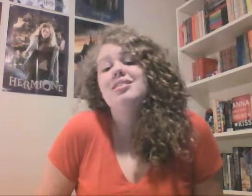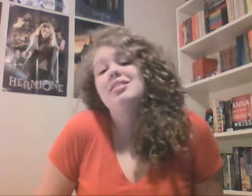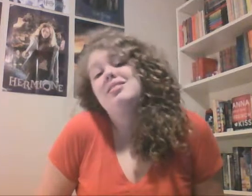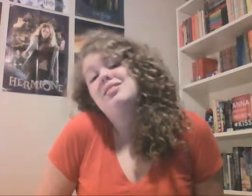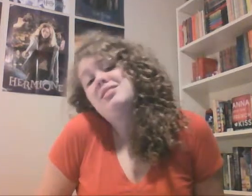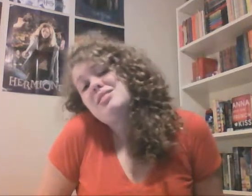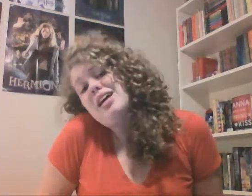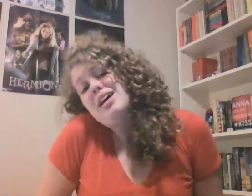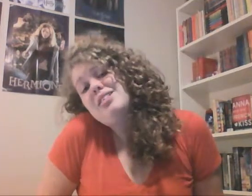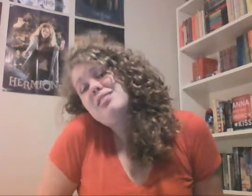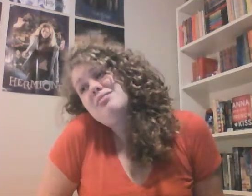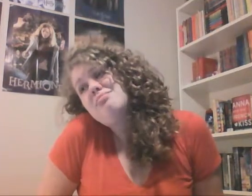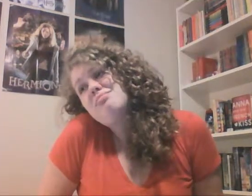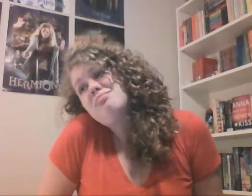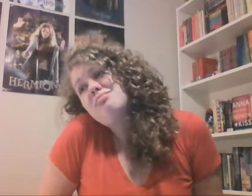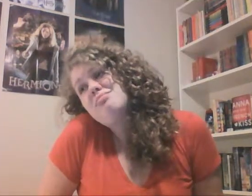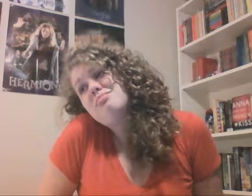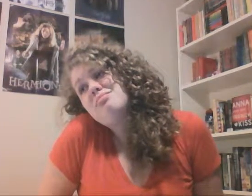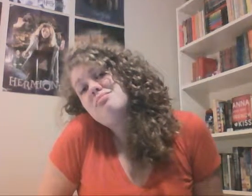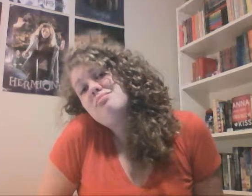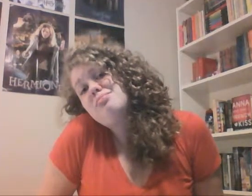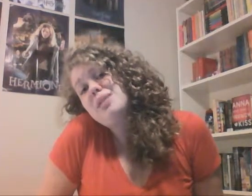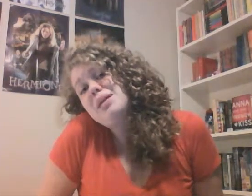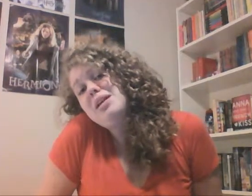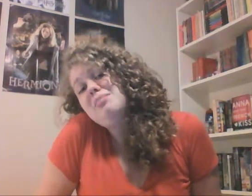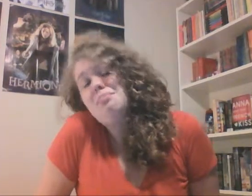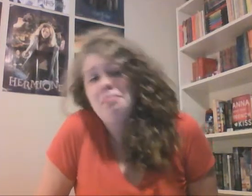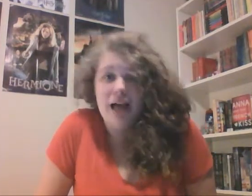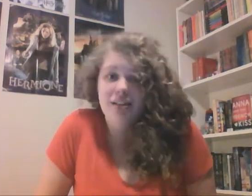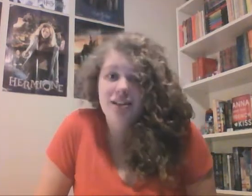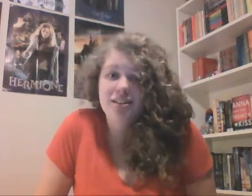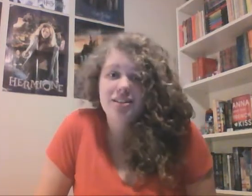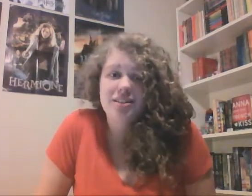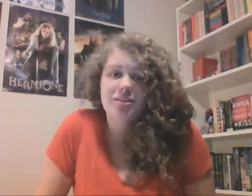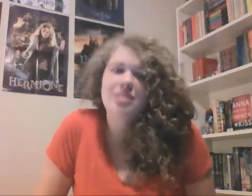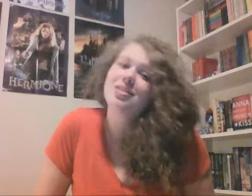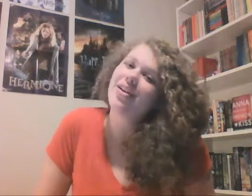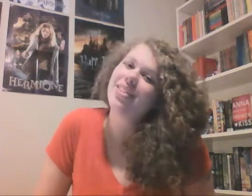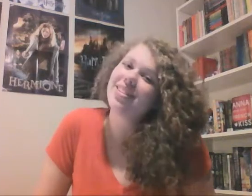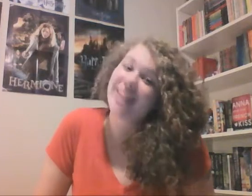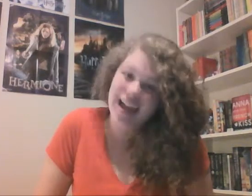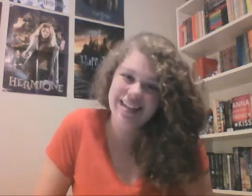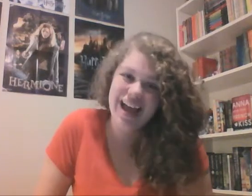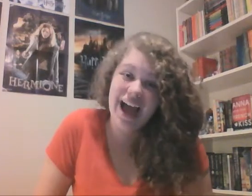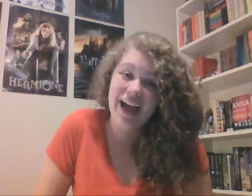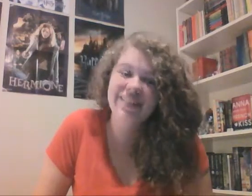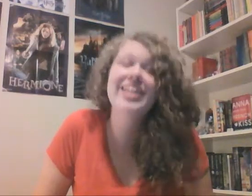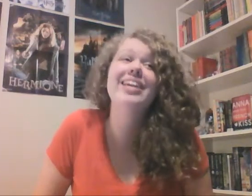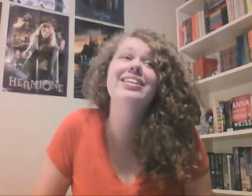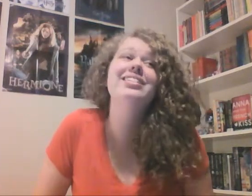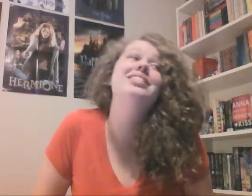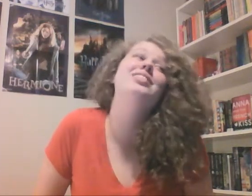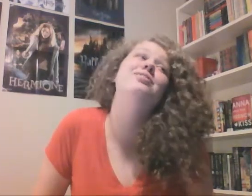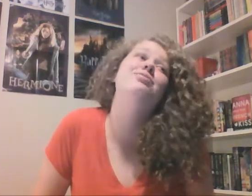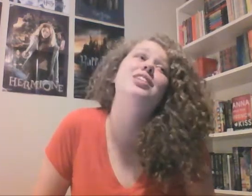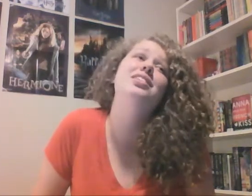it's sad. But I mean Malic. So it's not that sad, but it is still really